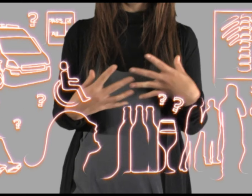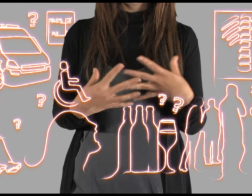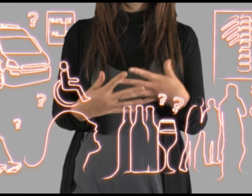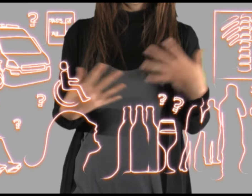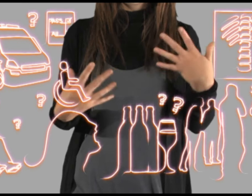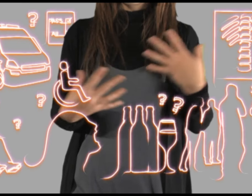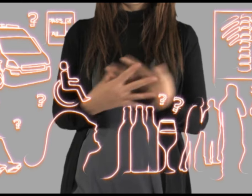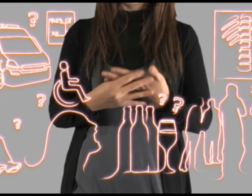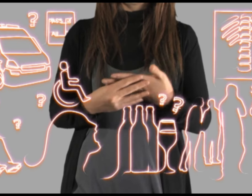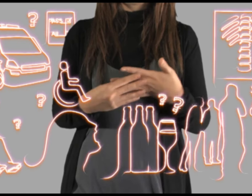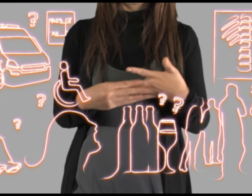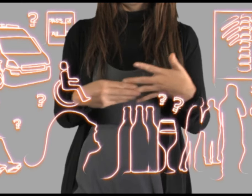I mean,